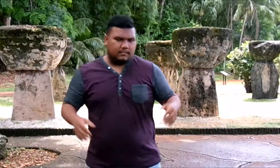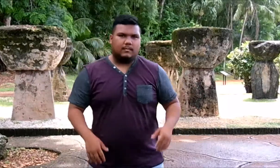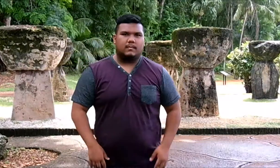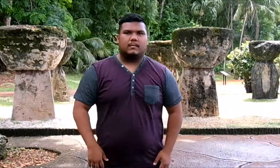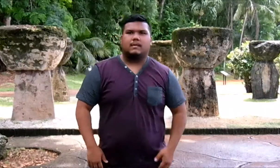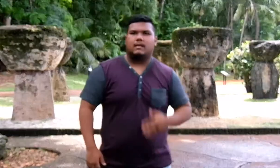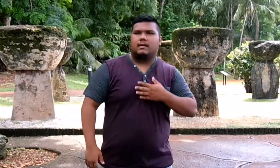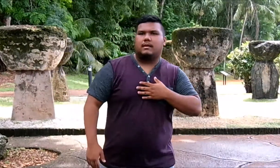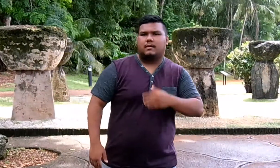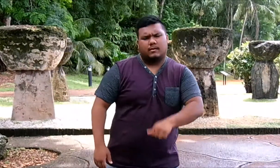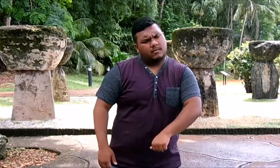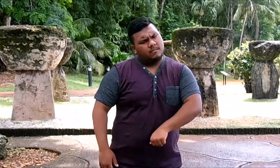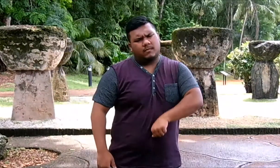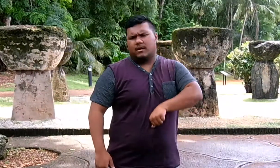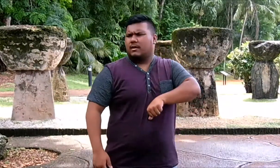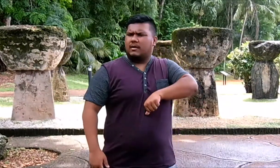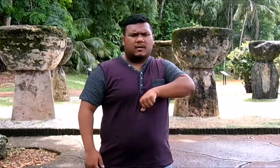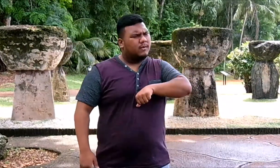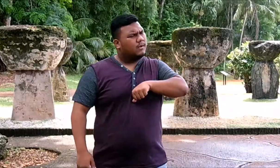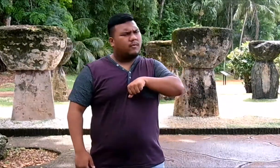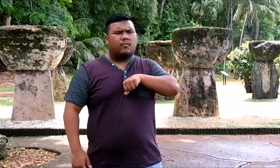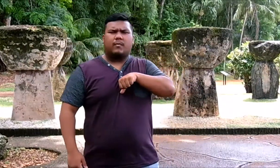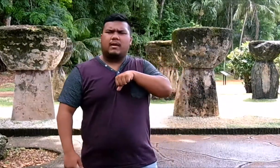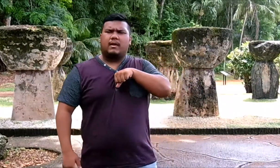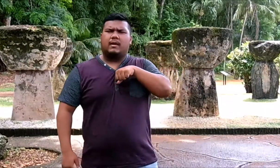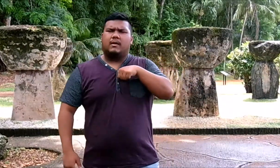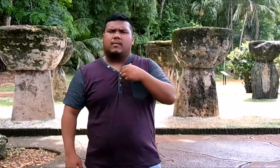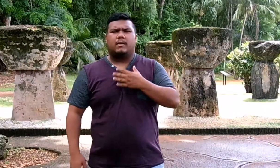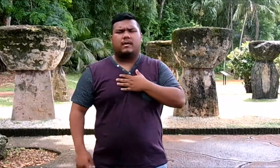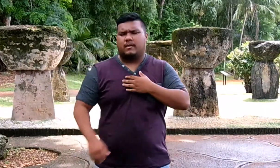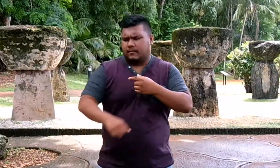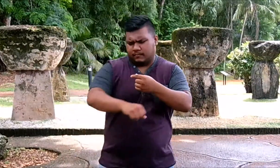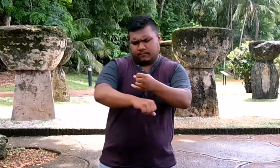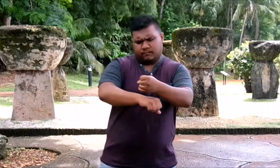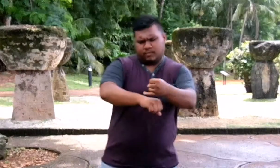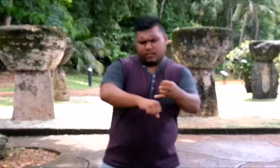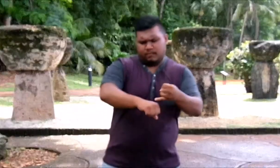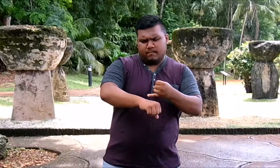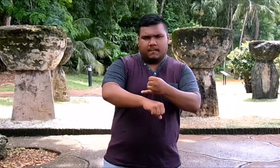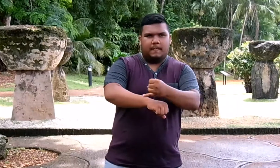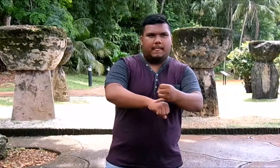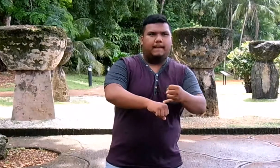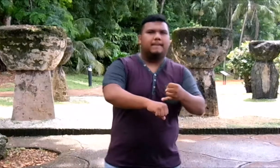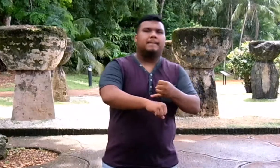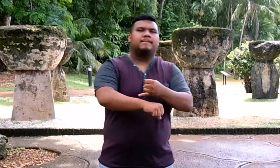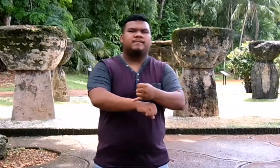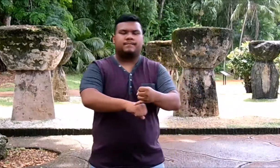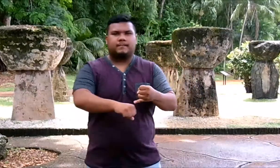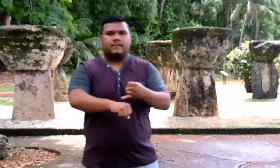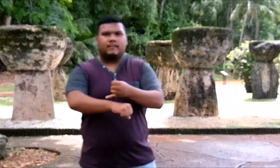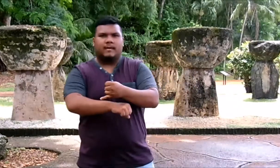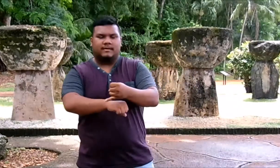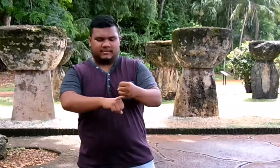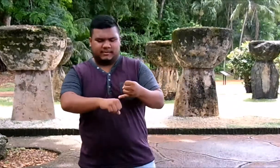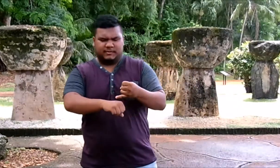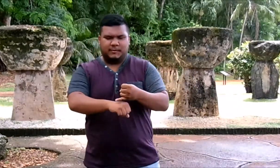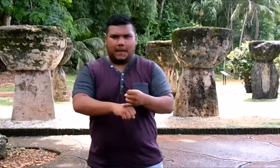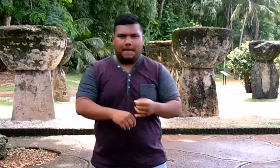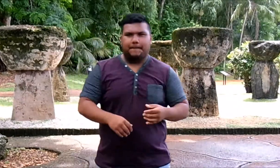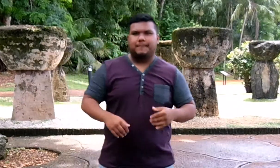And I'm proud of where I'm from Yeah,